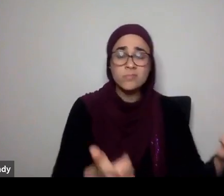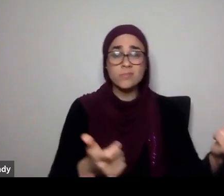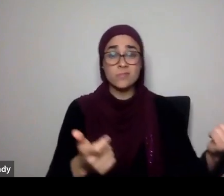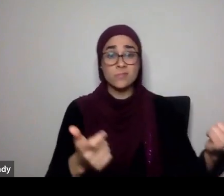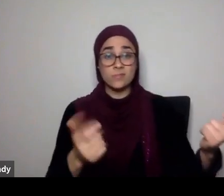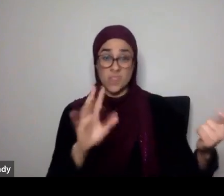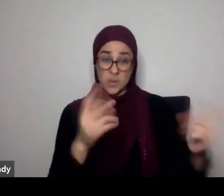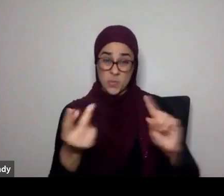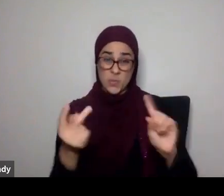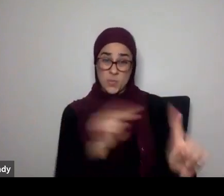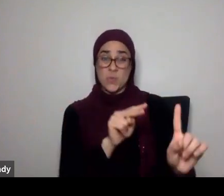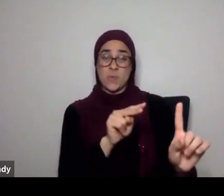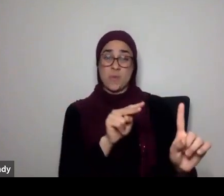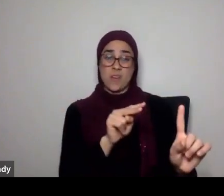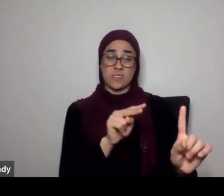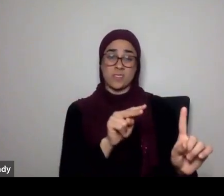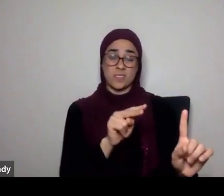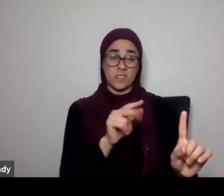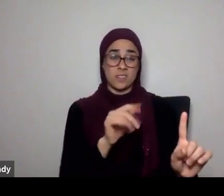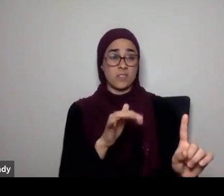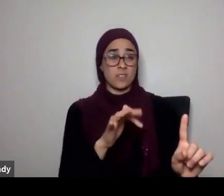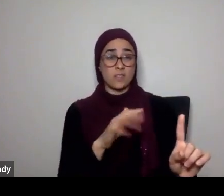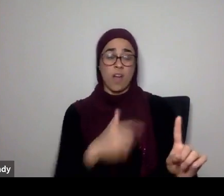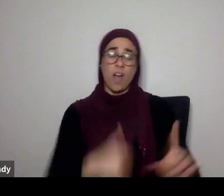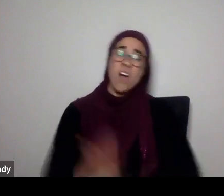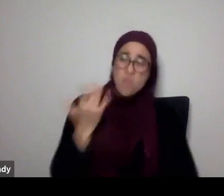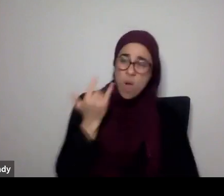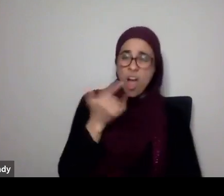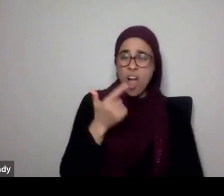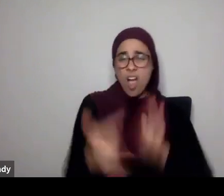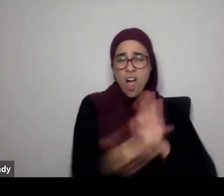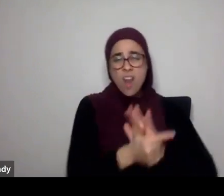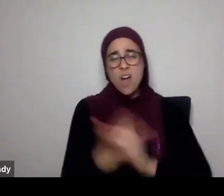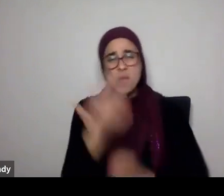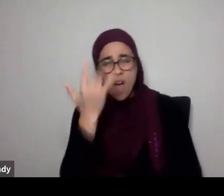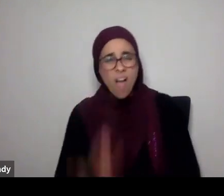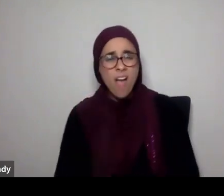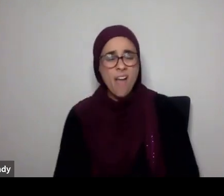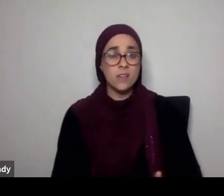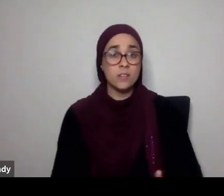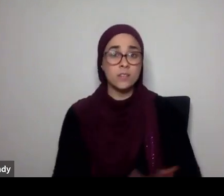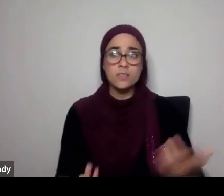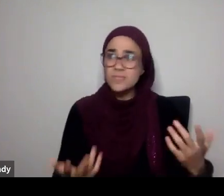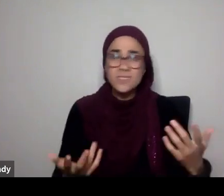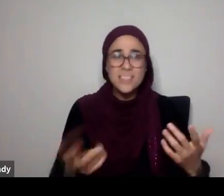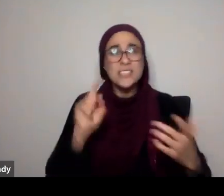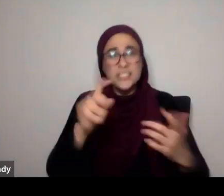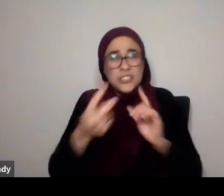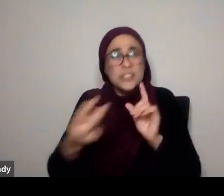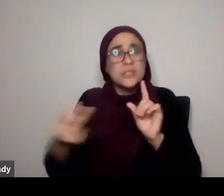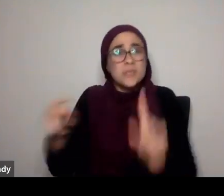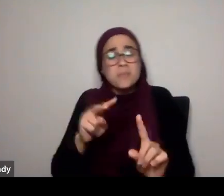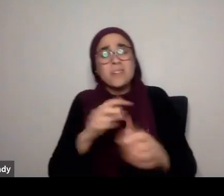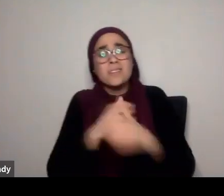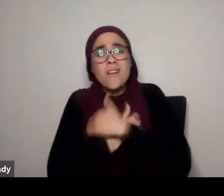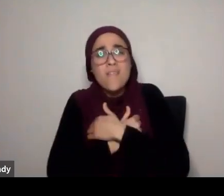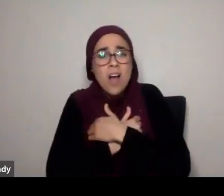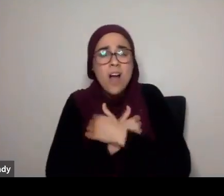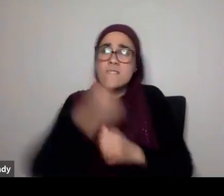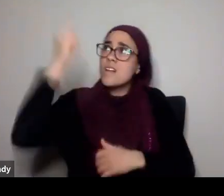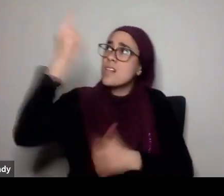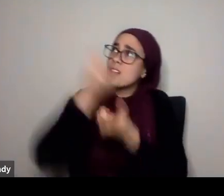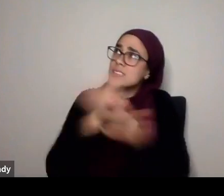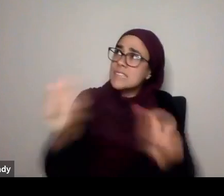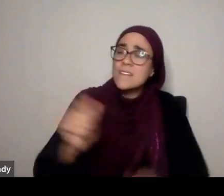haram. How do we react? Why is Allah saying it's haram for me? Subhanallah. That's the opposite of tasbih. That's you lowering Allah.